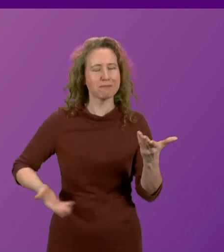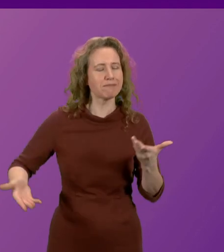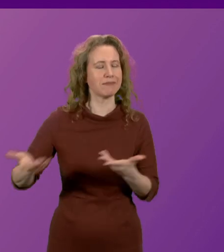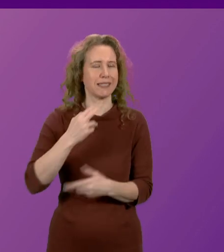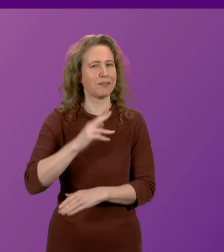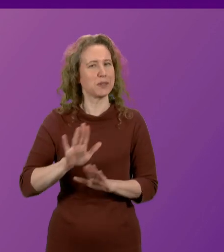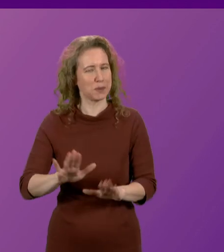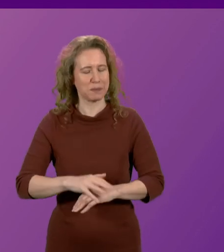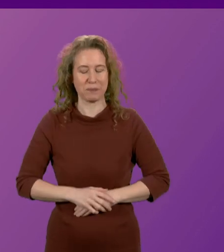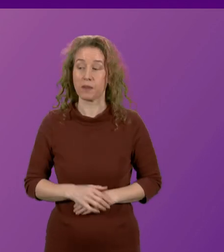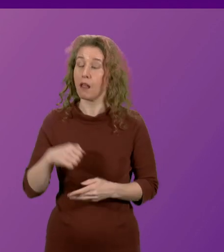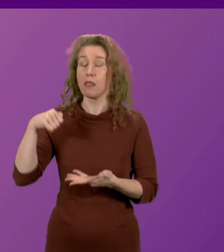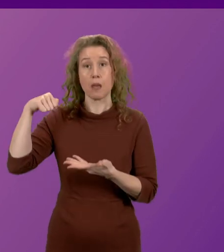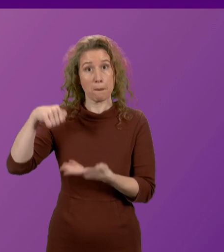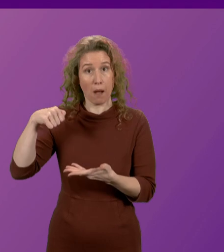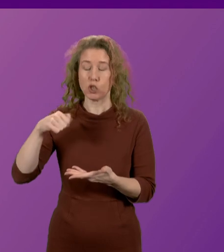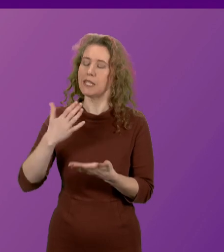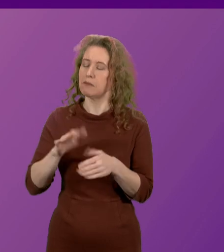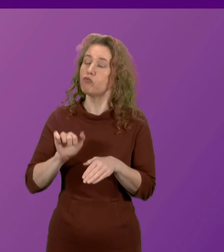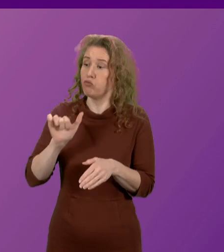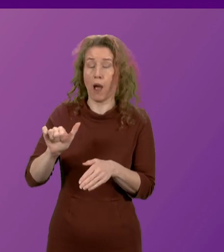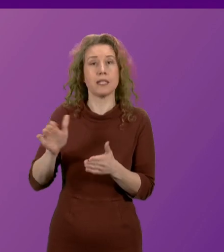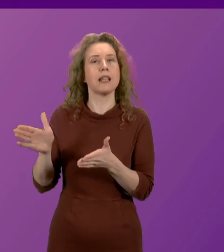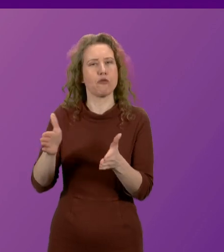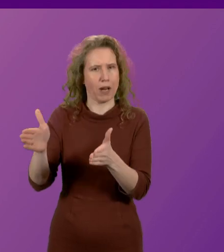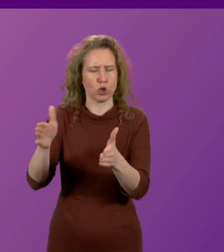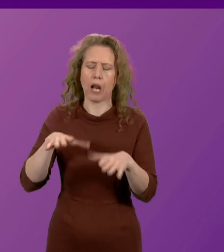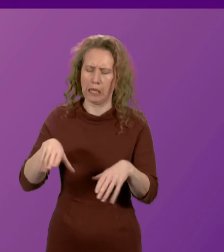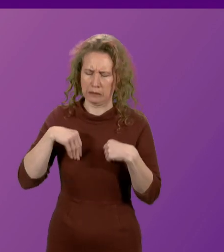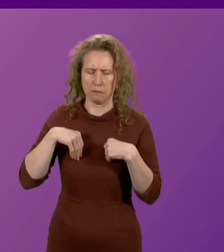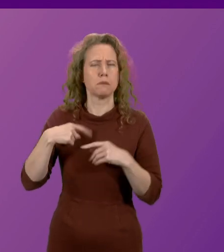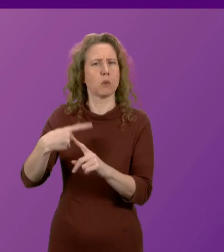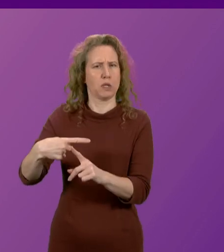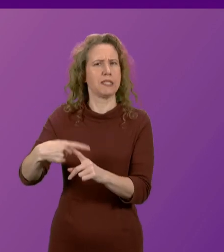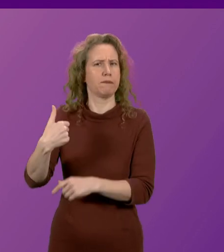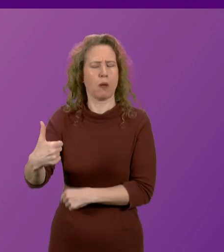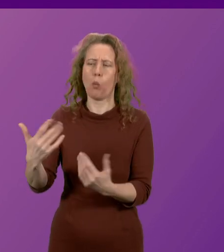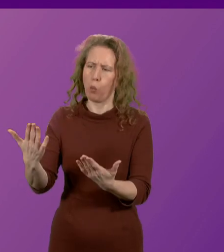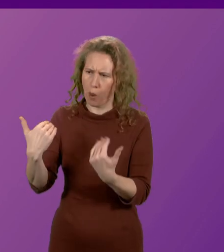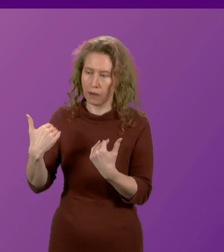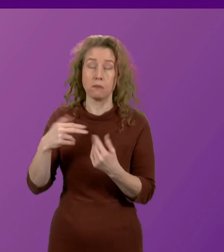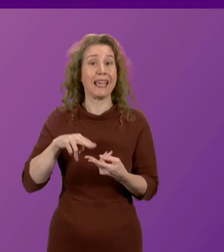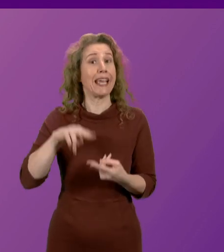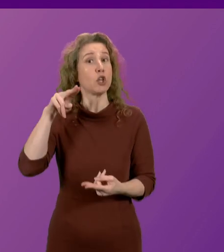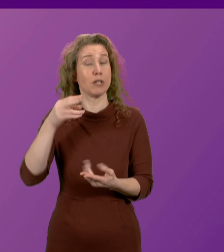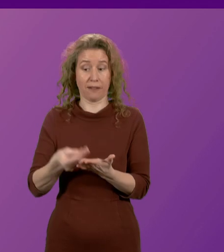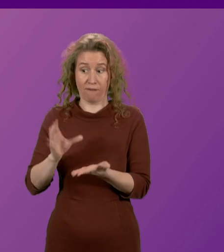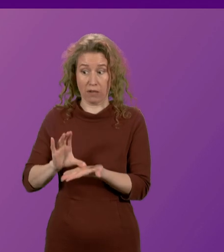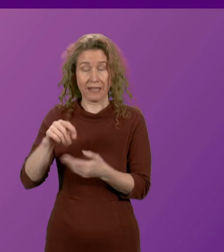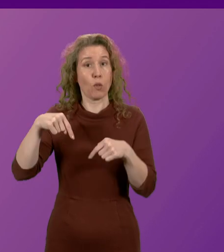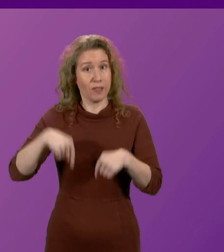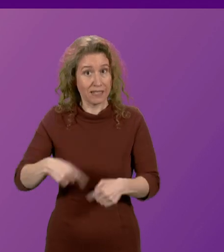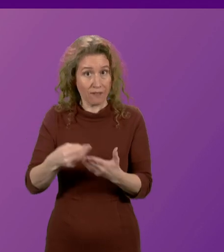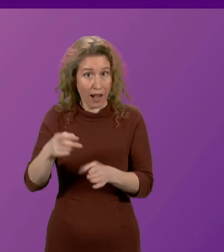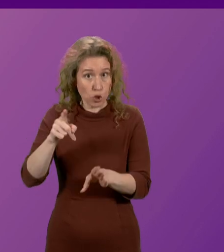afternoon. The budget is a step in the right direction. I accept that and I welcome that. The increase in funding for this financial